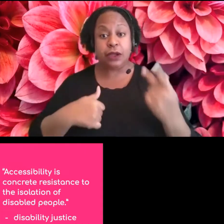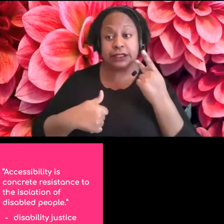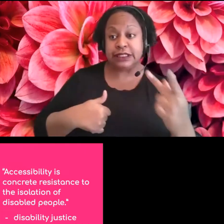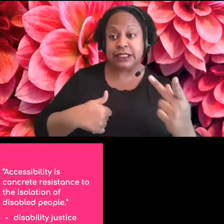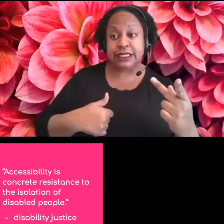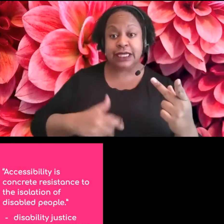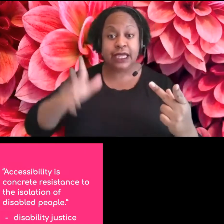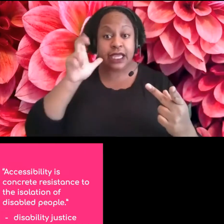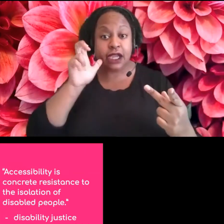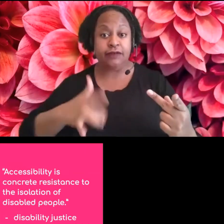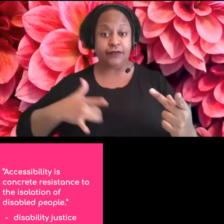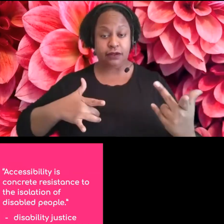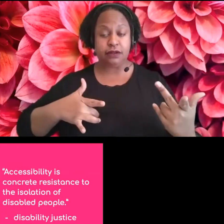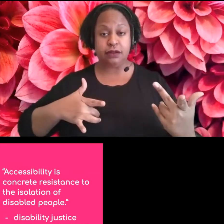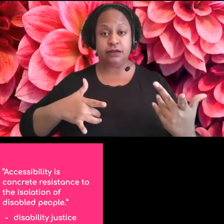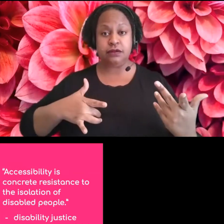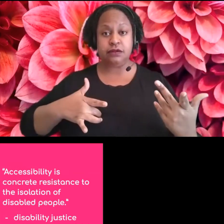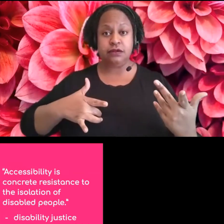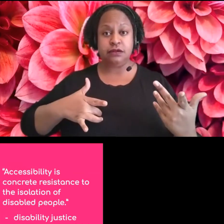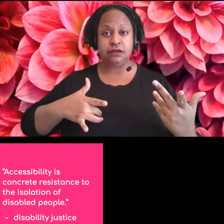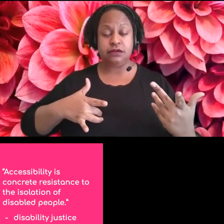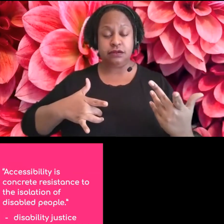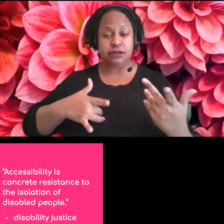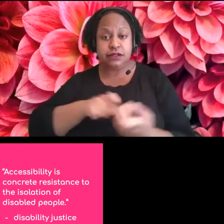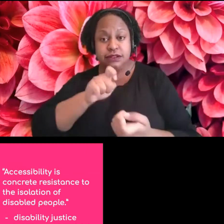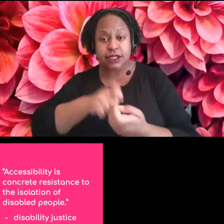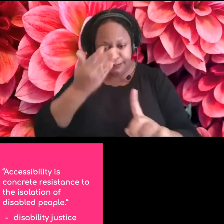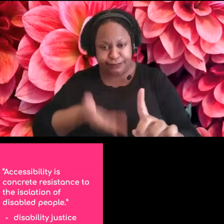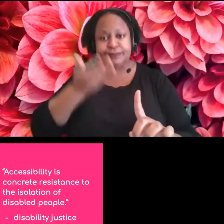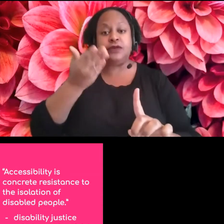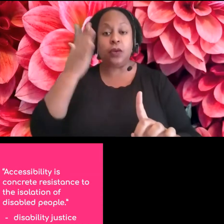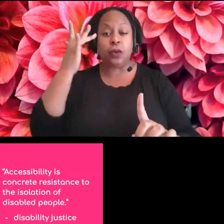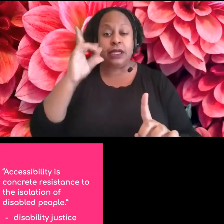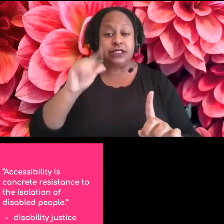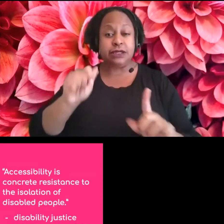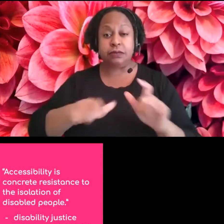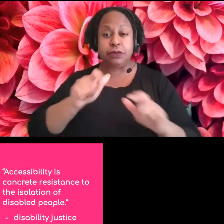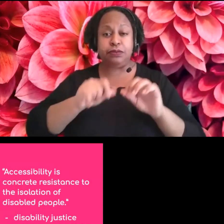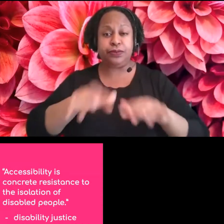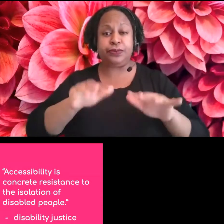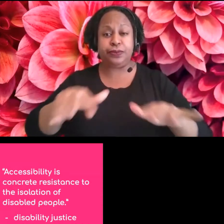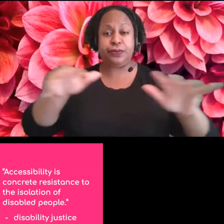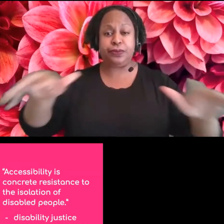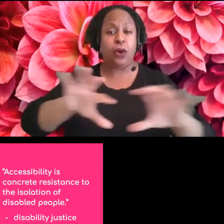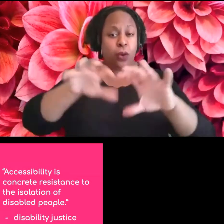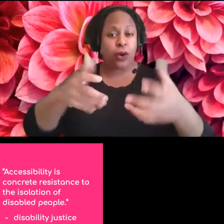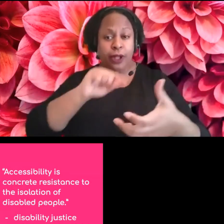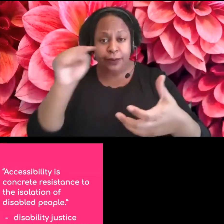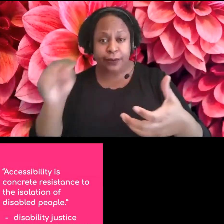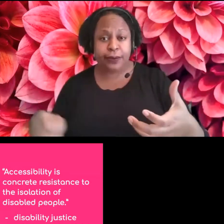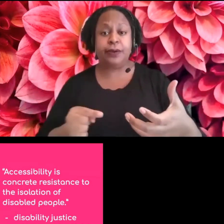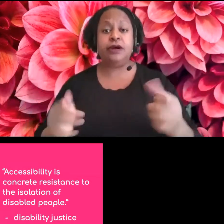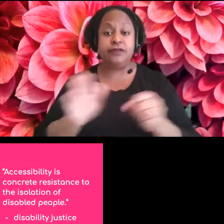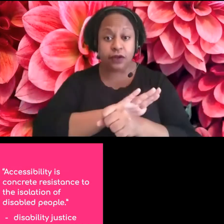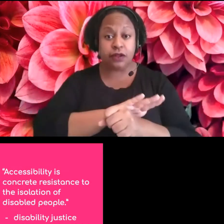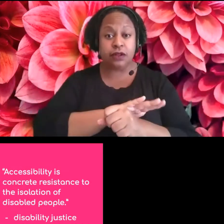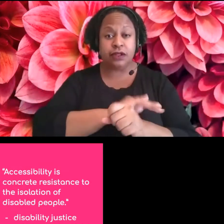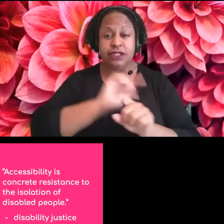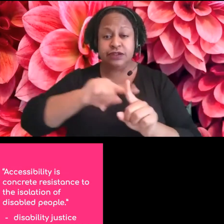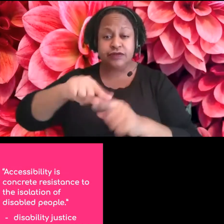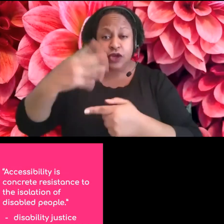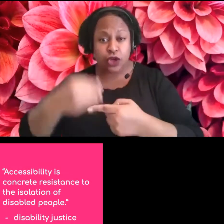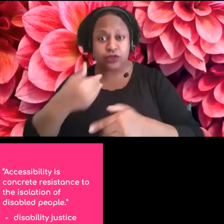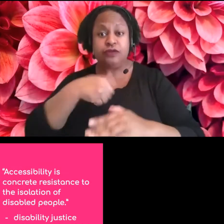and felt as we are because disabled people exist everywhere, in every part of the world, in every culture, and every